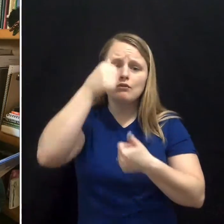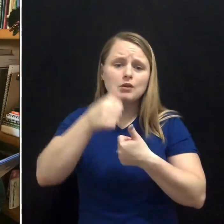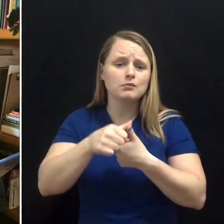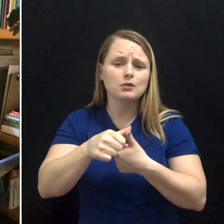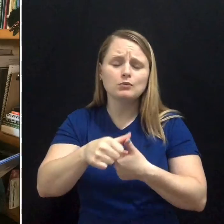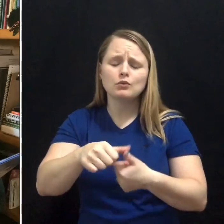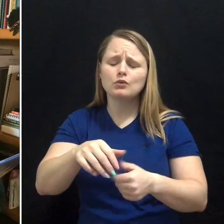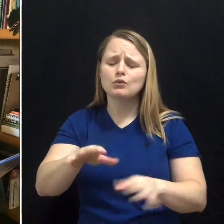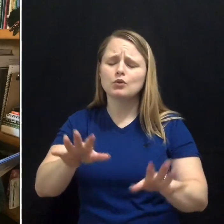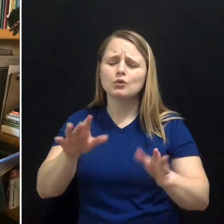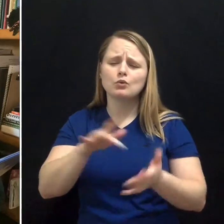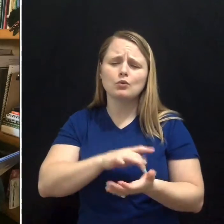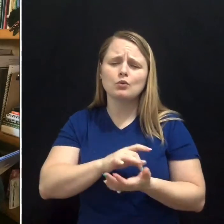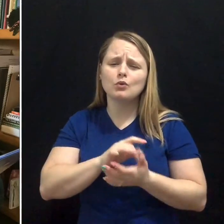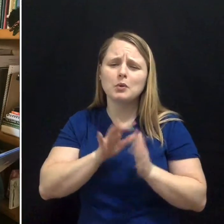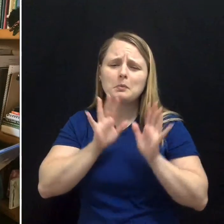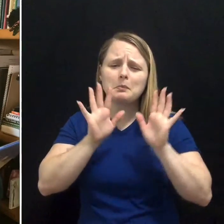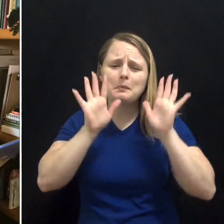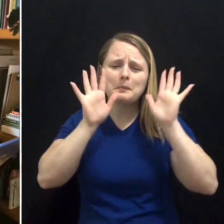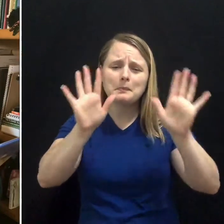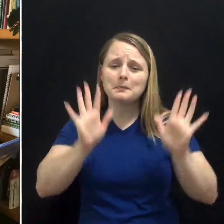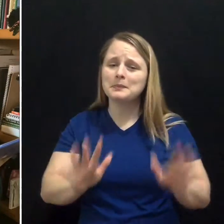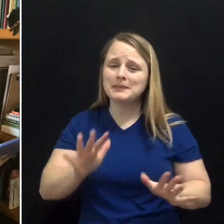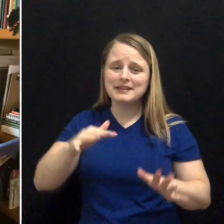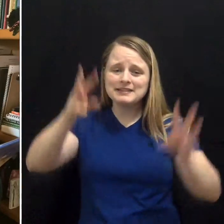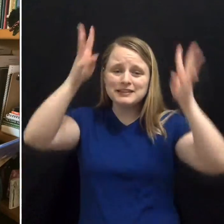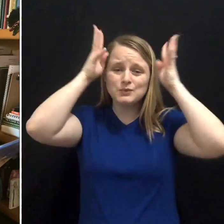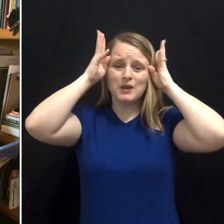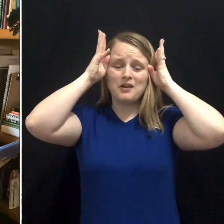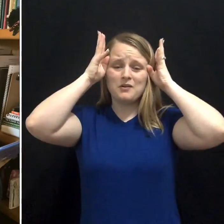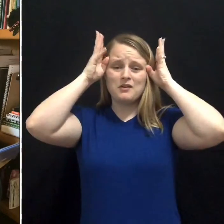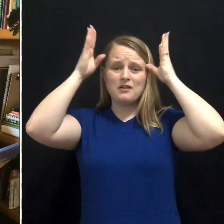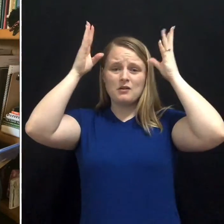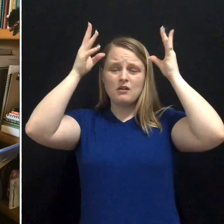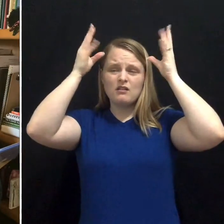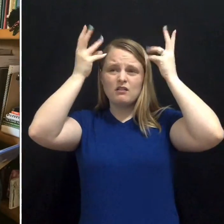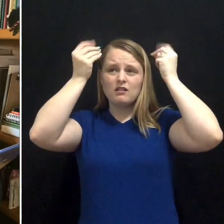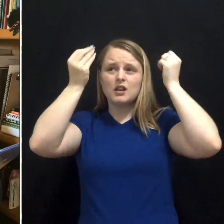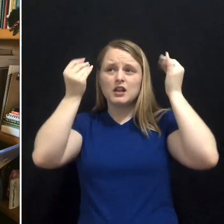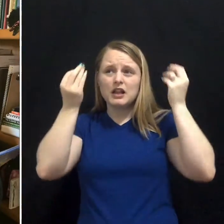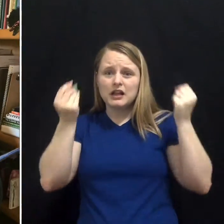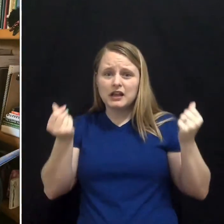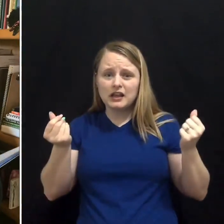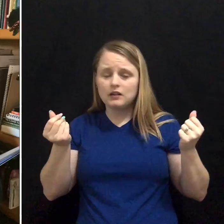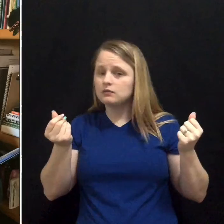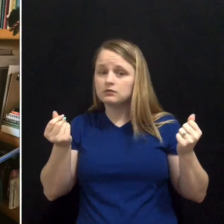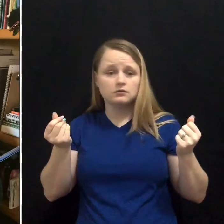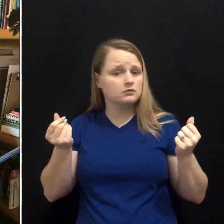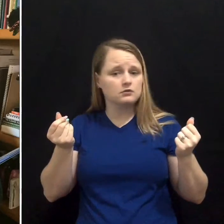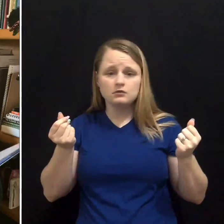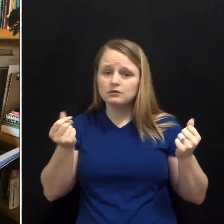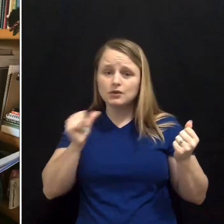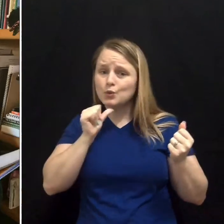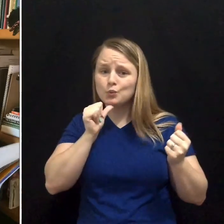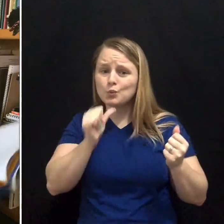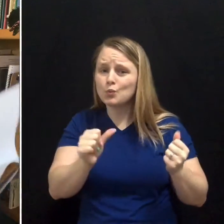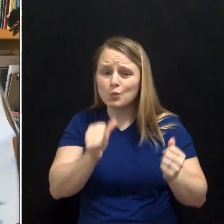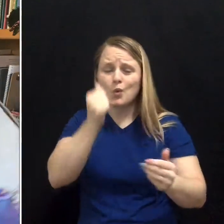marvelous crown. It won't flicker or fade. It won't dim. It won't leave.